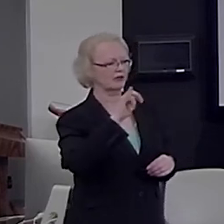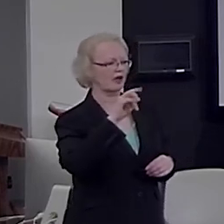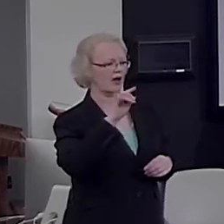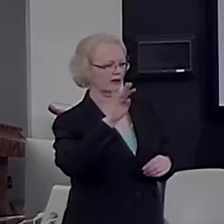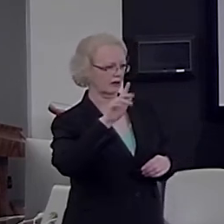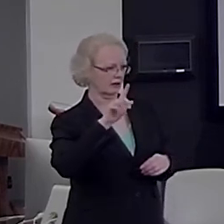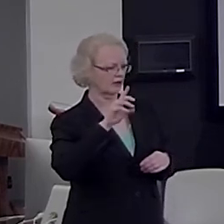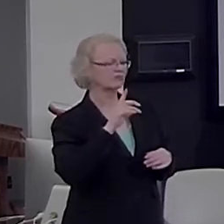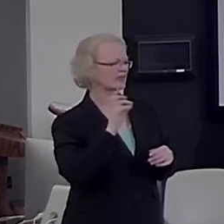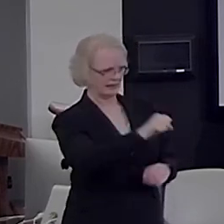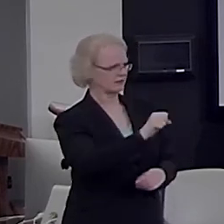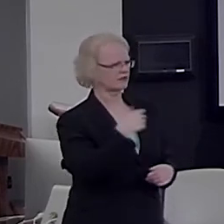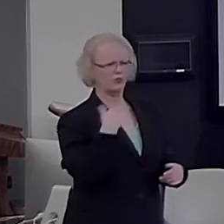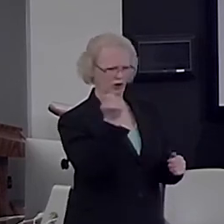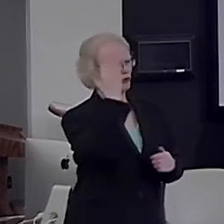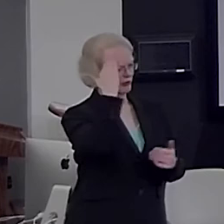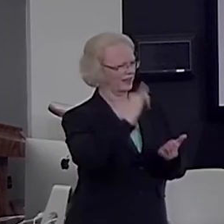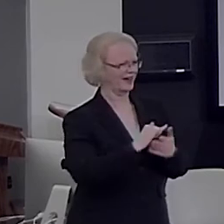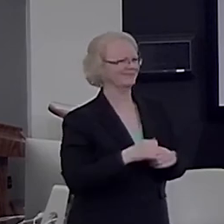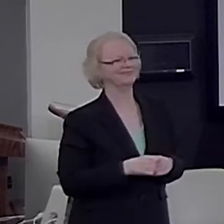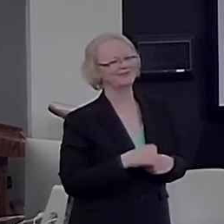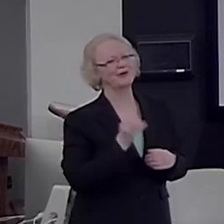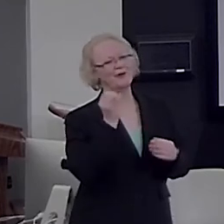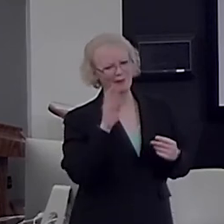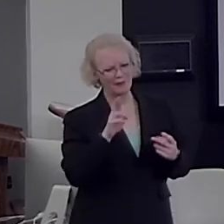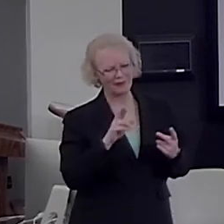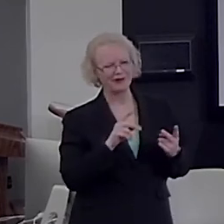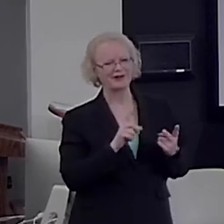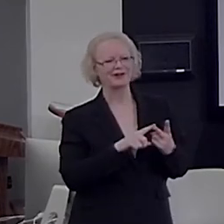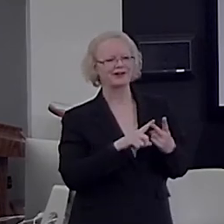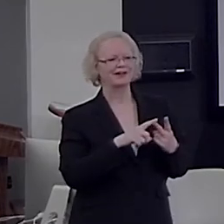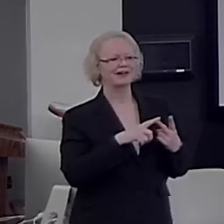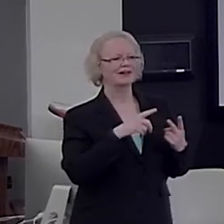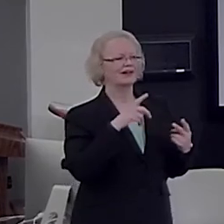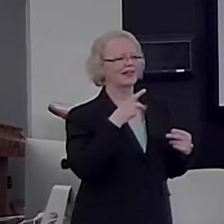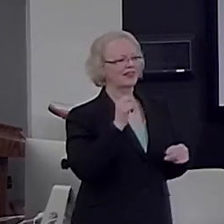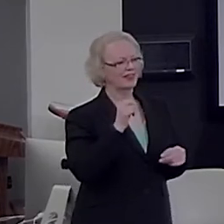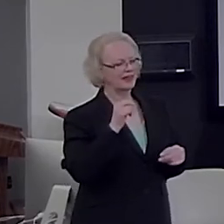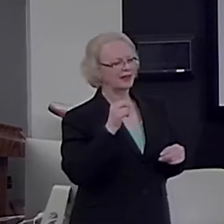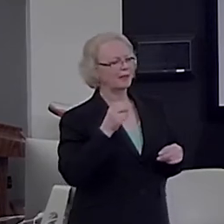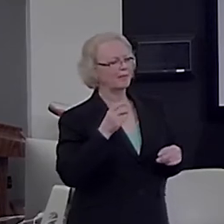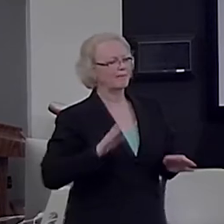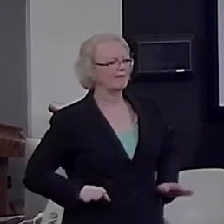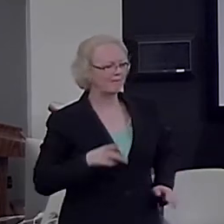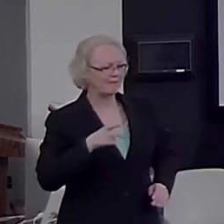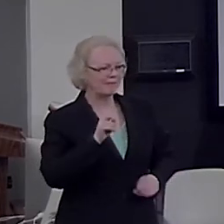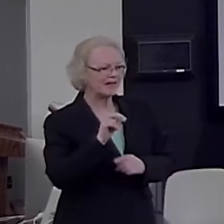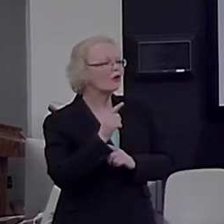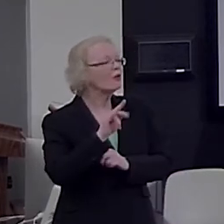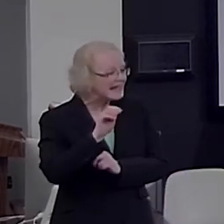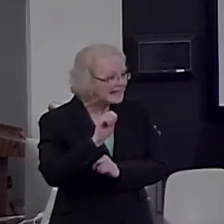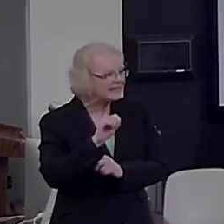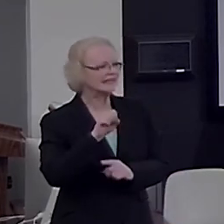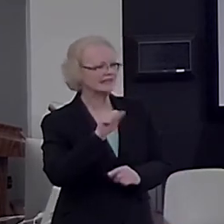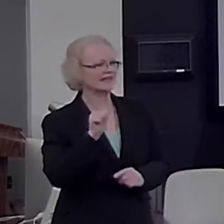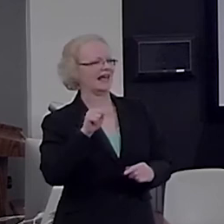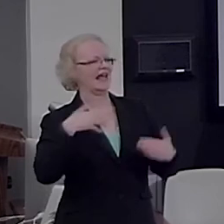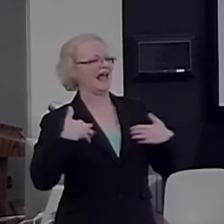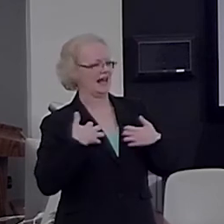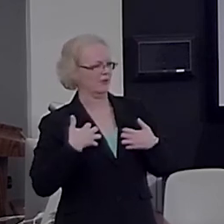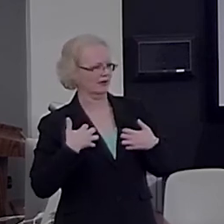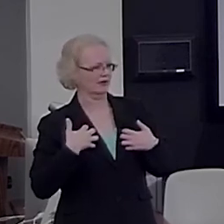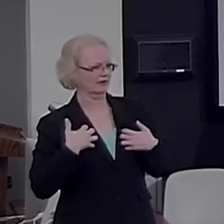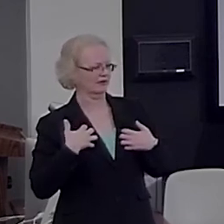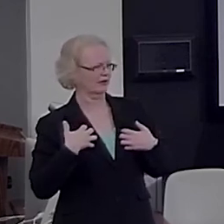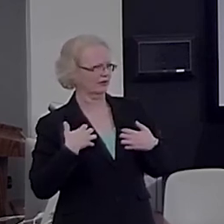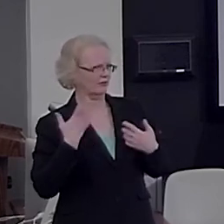Okay. We all know that. Okay. Or the penguin is an animal. Okay. Or the penguin